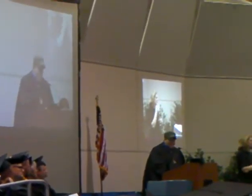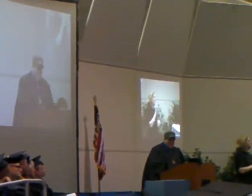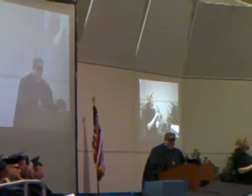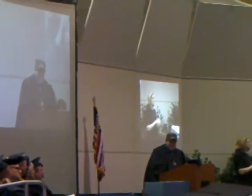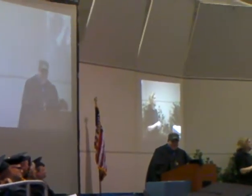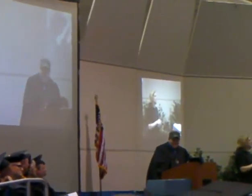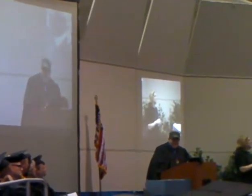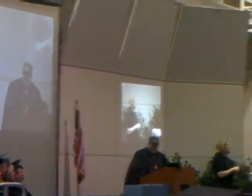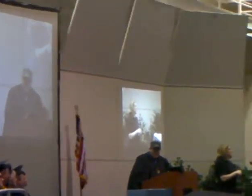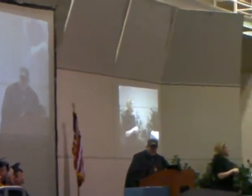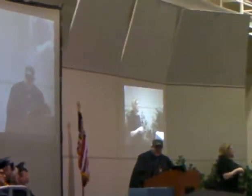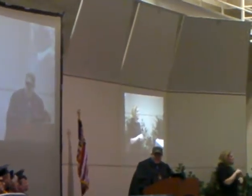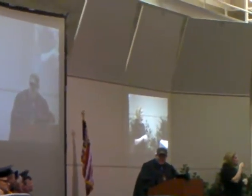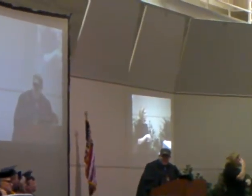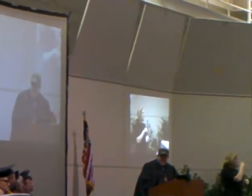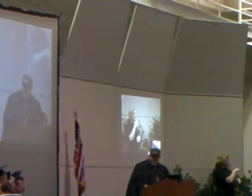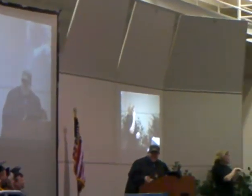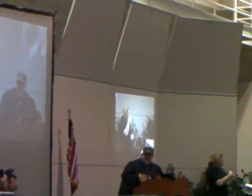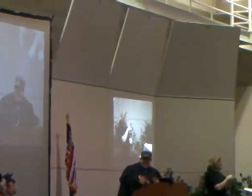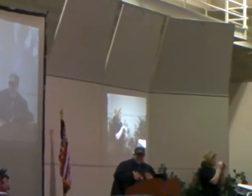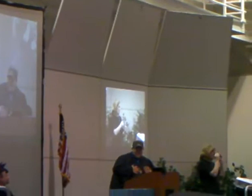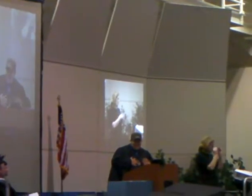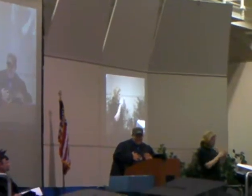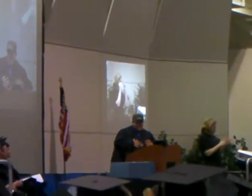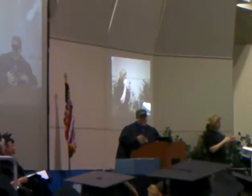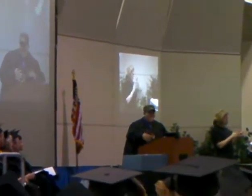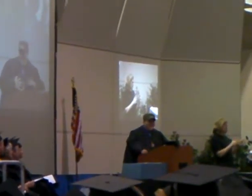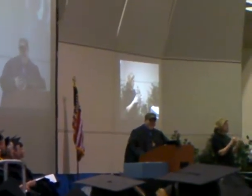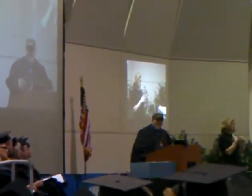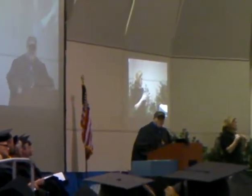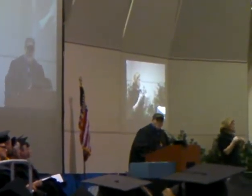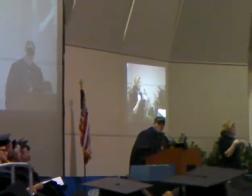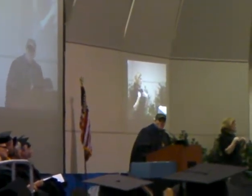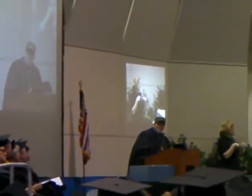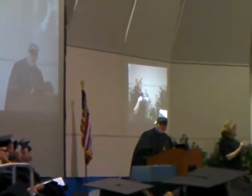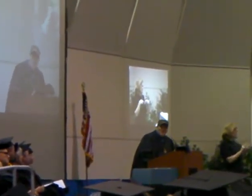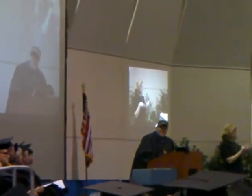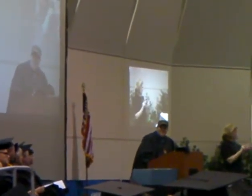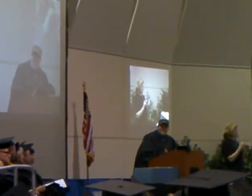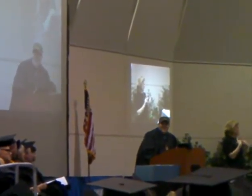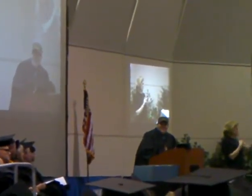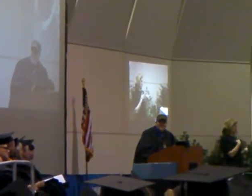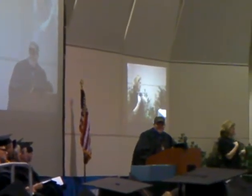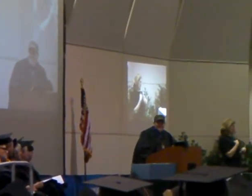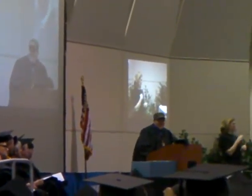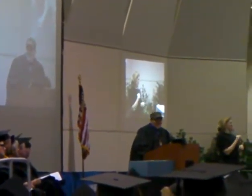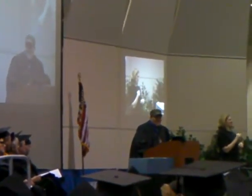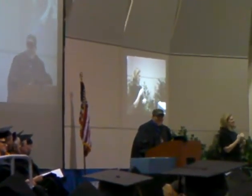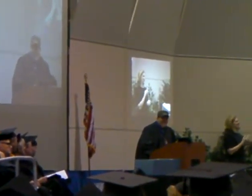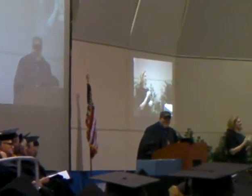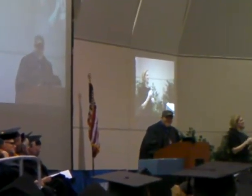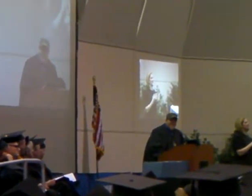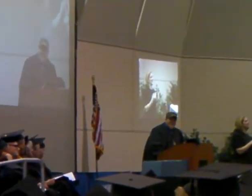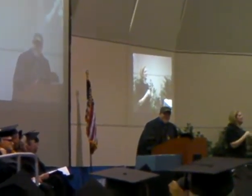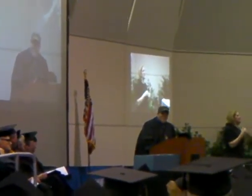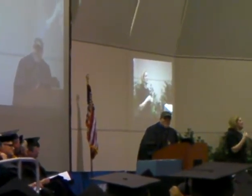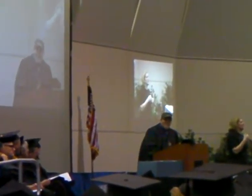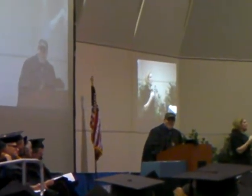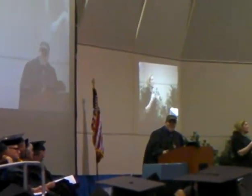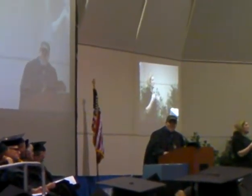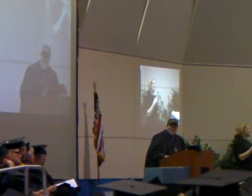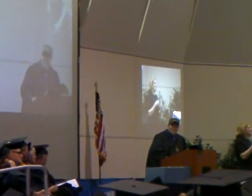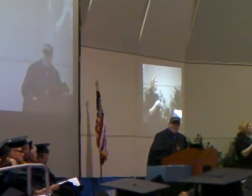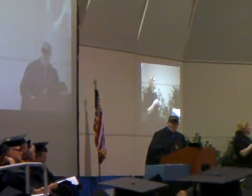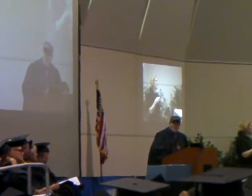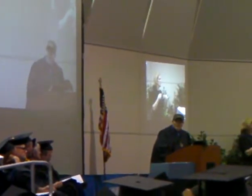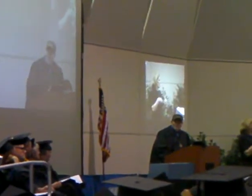Now, for all you professors who've had the privilege of having me. Just kidding. It was the privilege of having you guys as educators. And I want